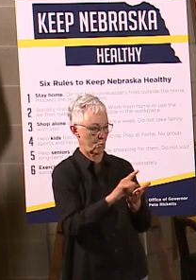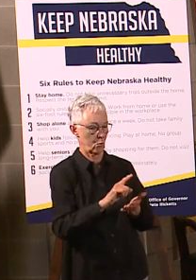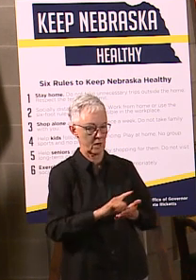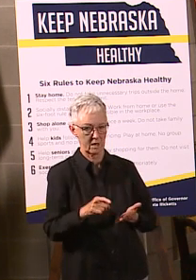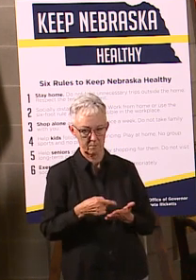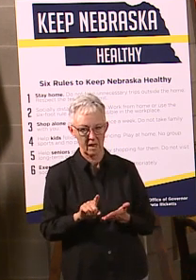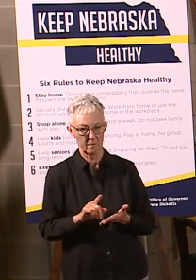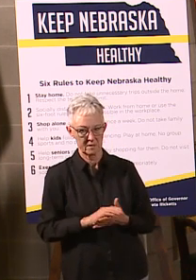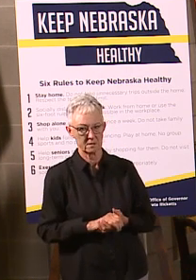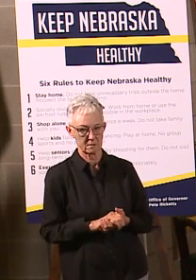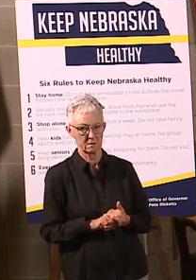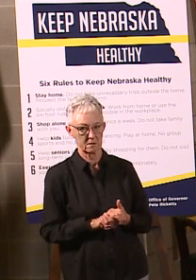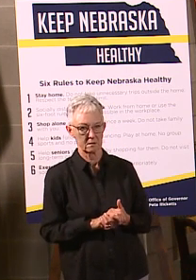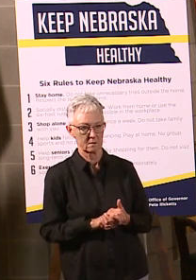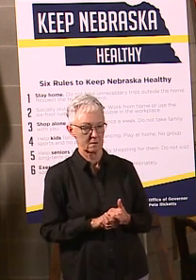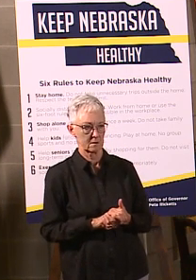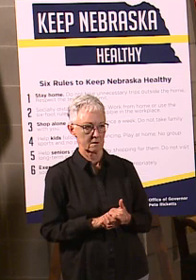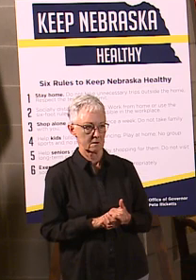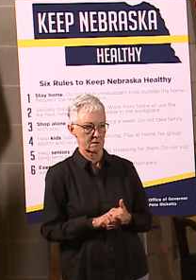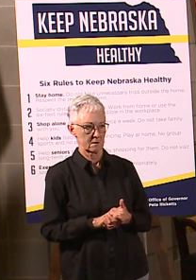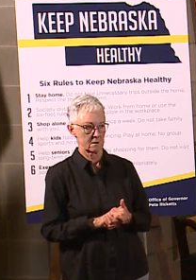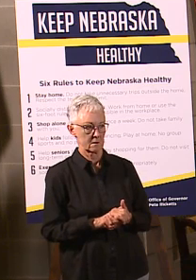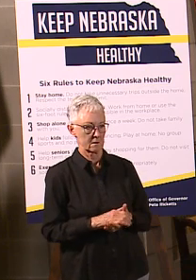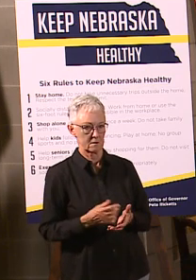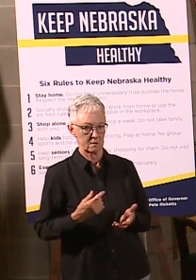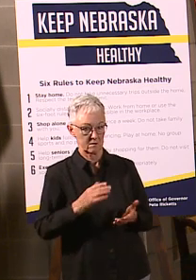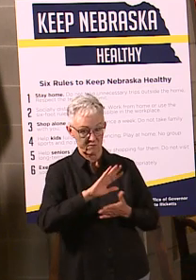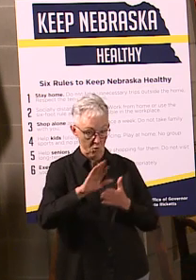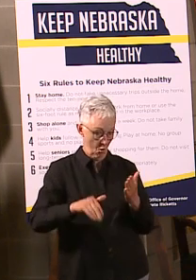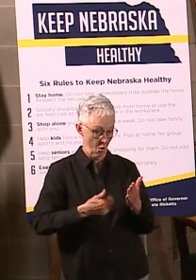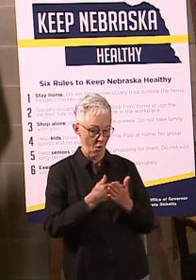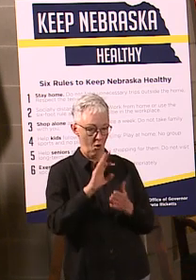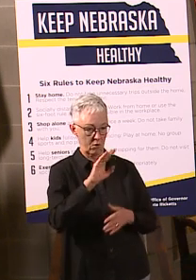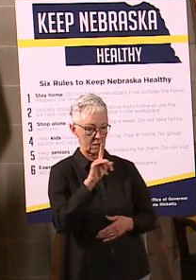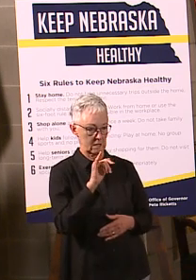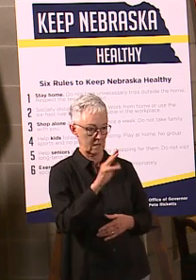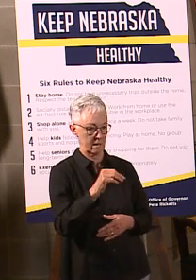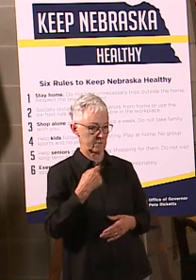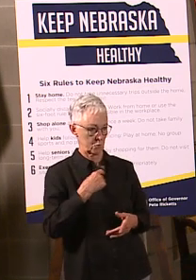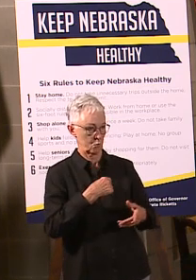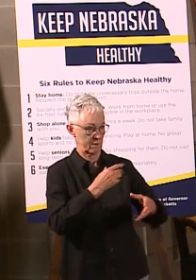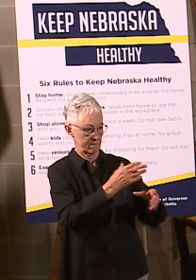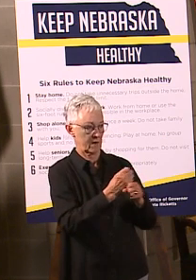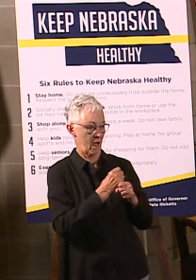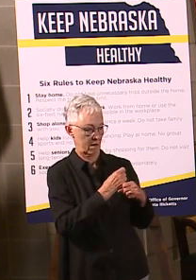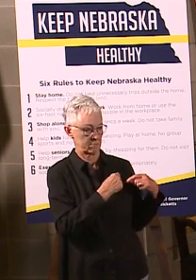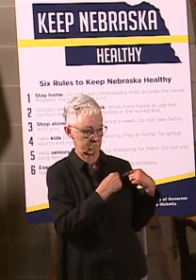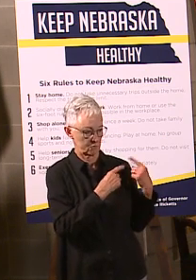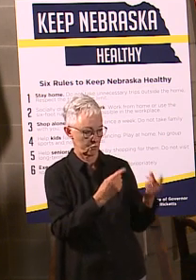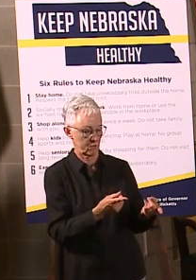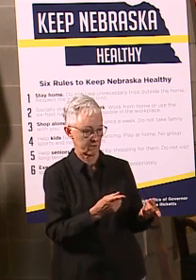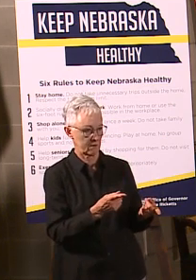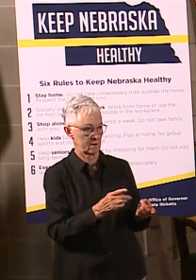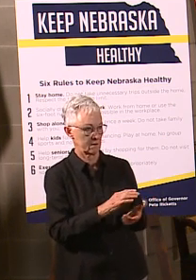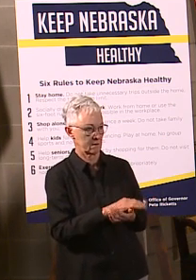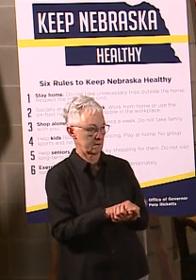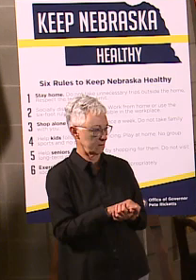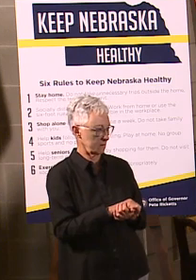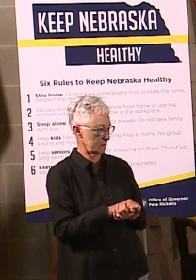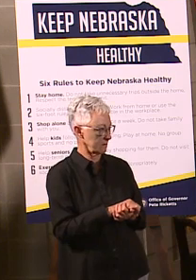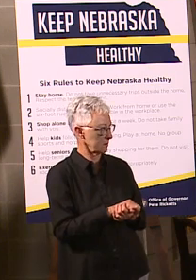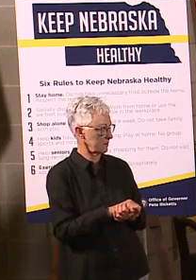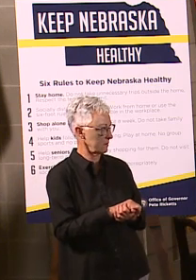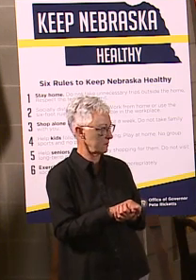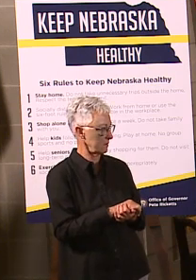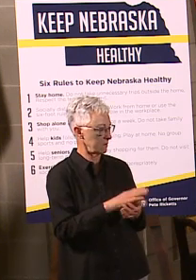you know, we have, of all the claims that we've had, and the number's a little bit